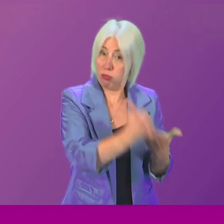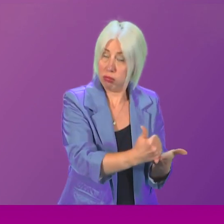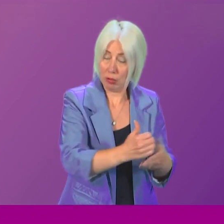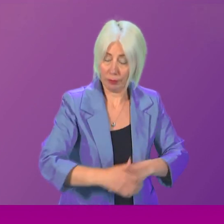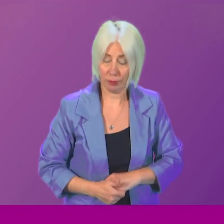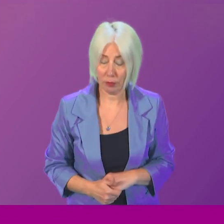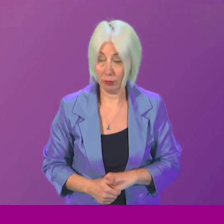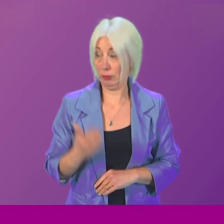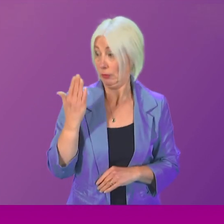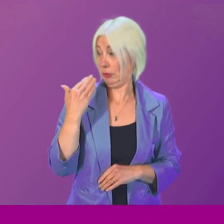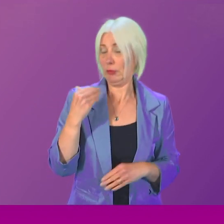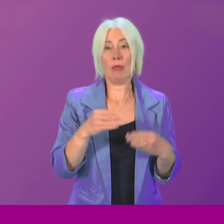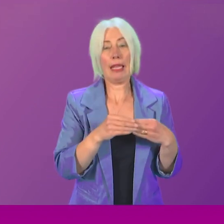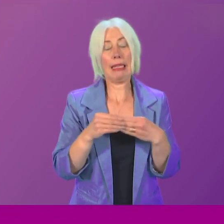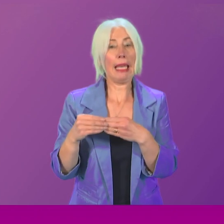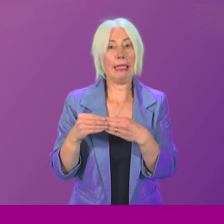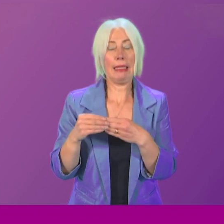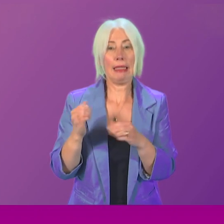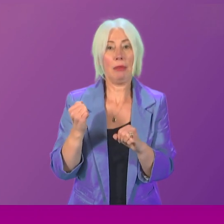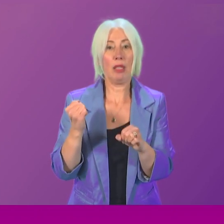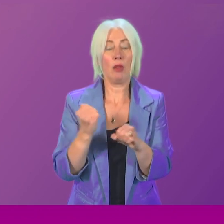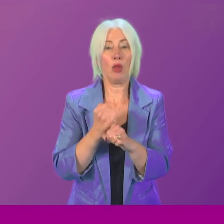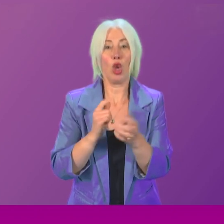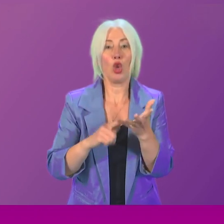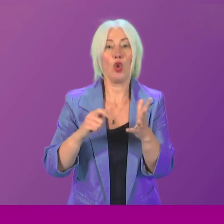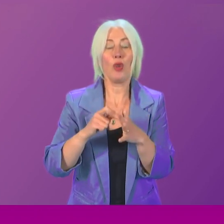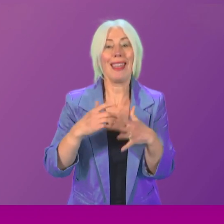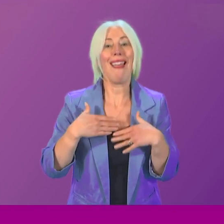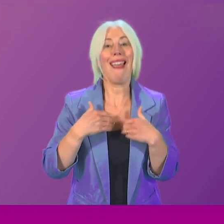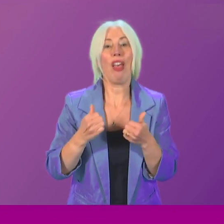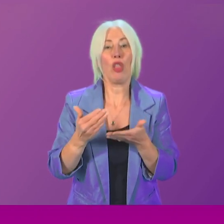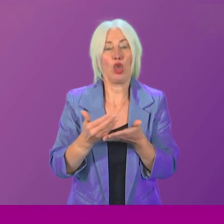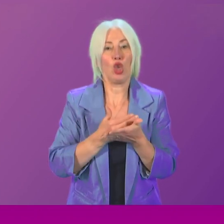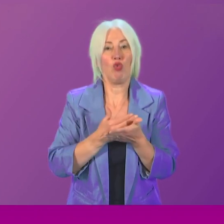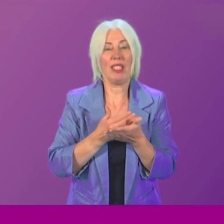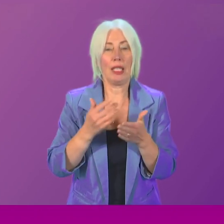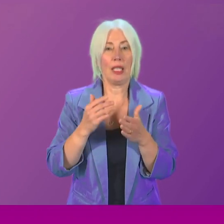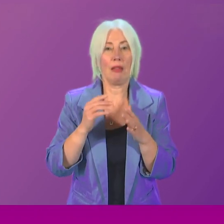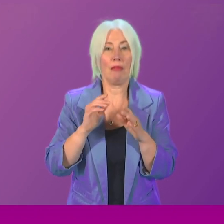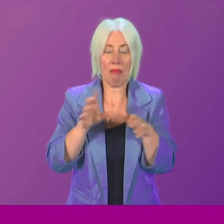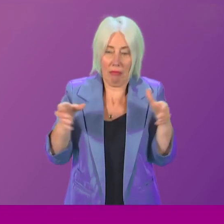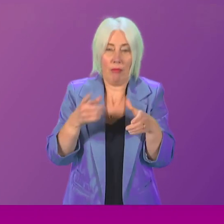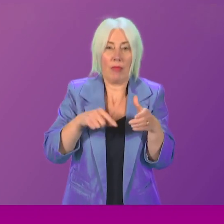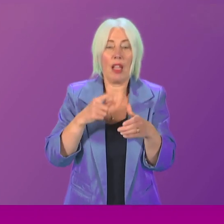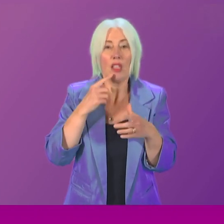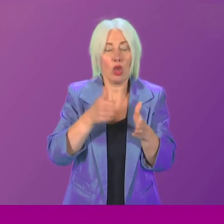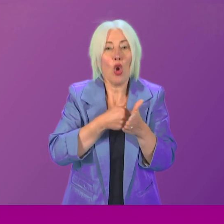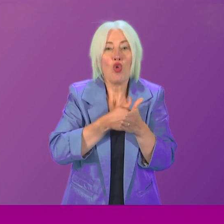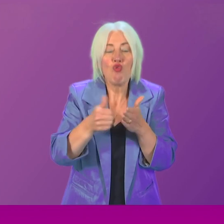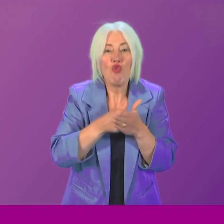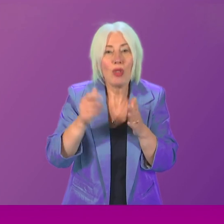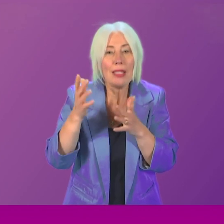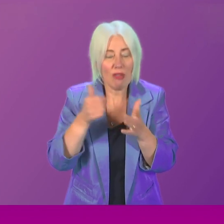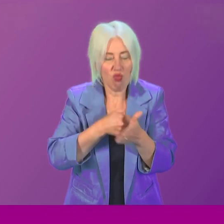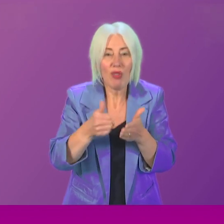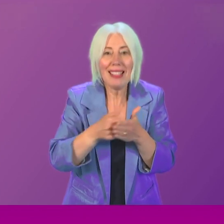the most recent guidance which was produced by the UK Health Security Agency is that routine cervical screening is appropriate for